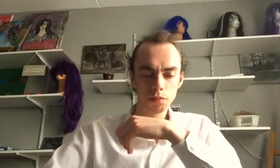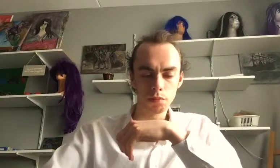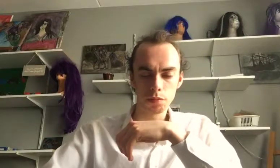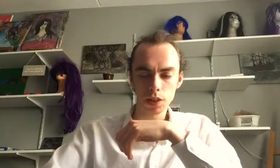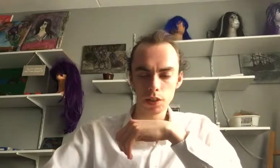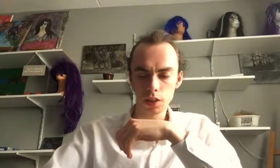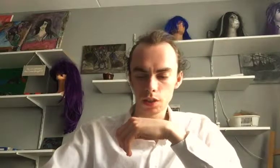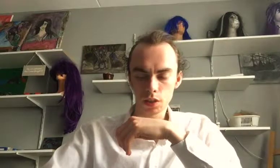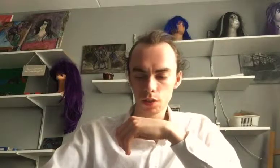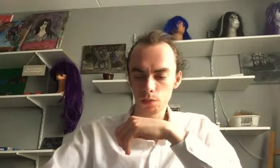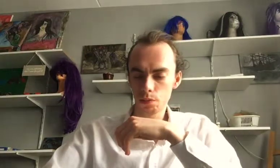Yes.